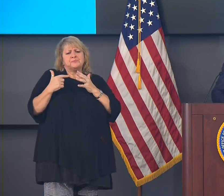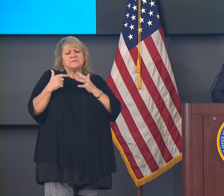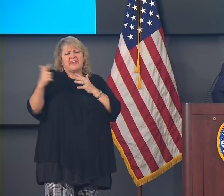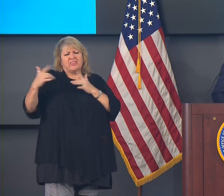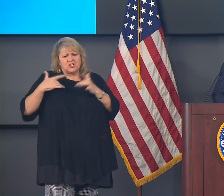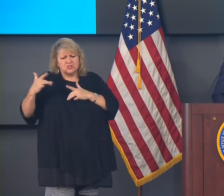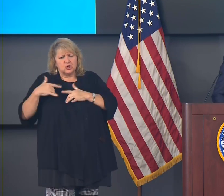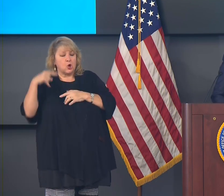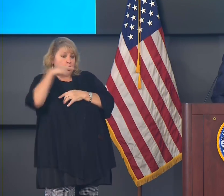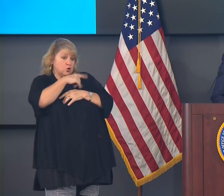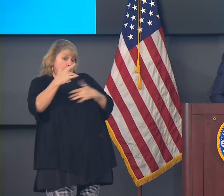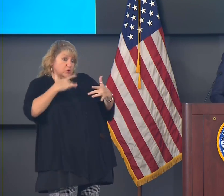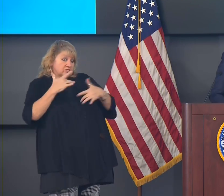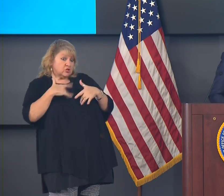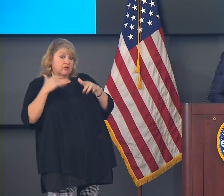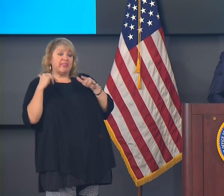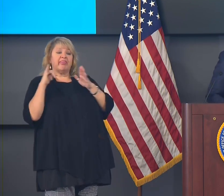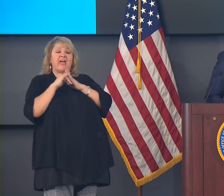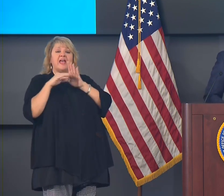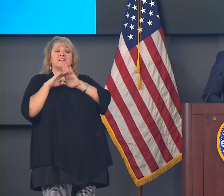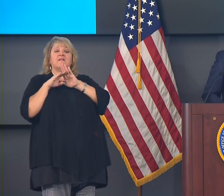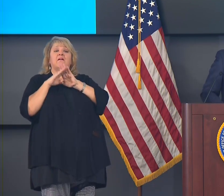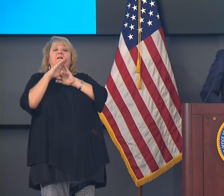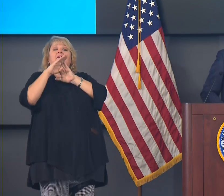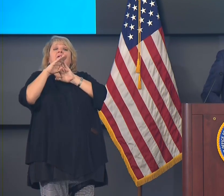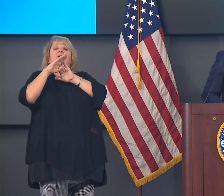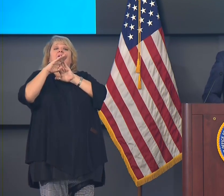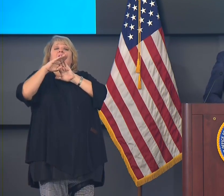of the previous restrictions were implemented was going to be more gradual?